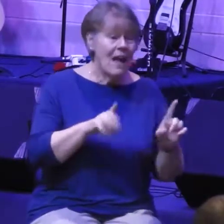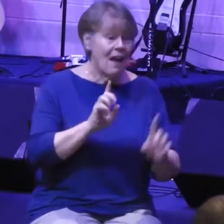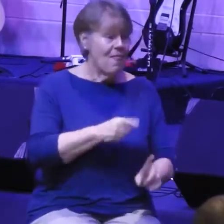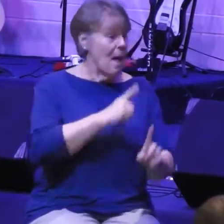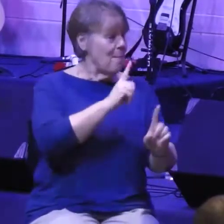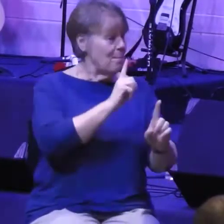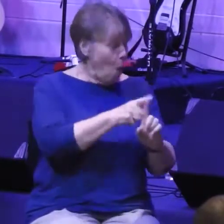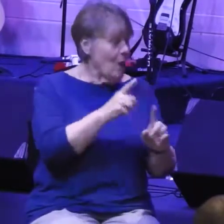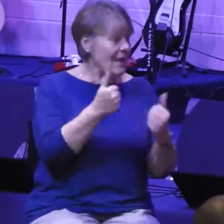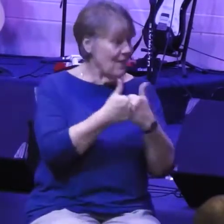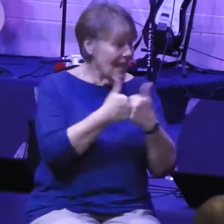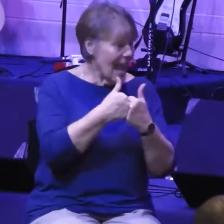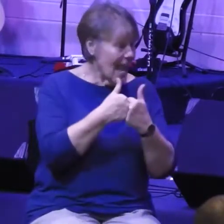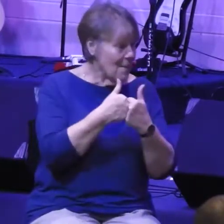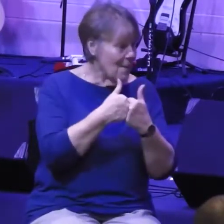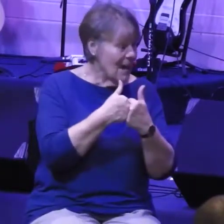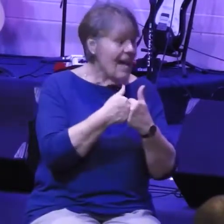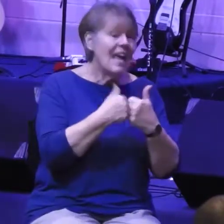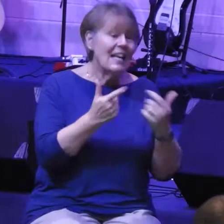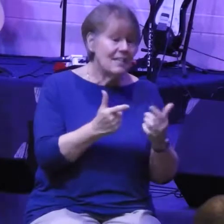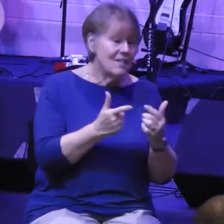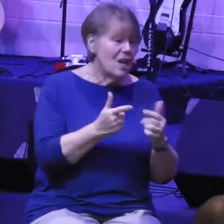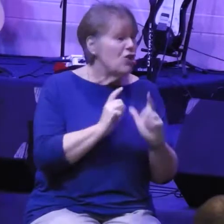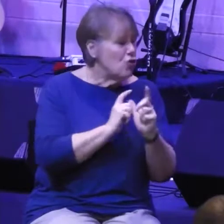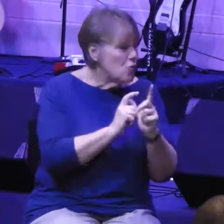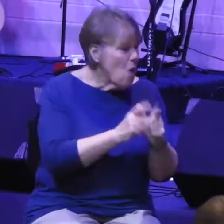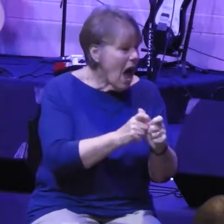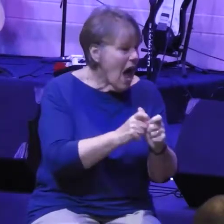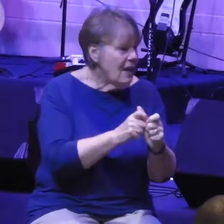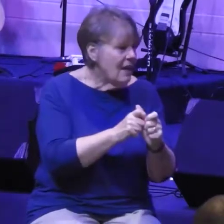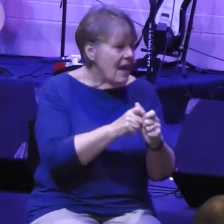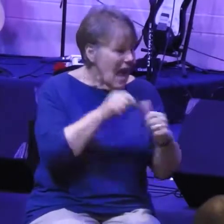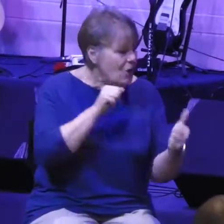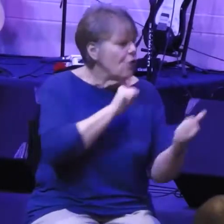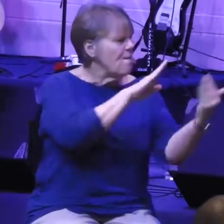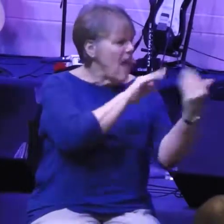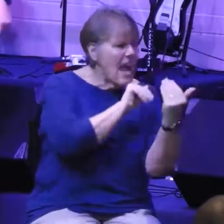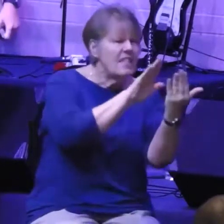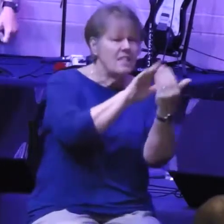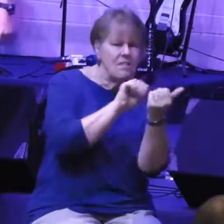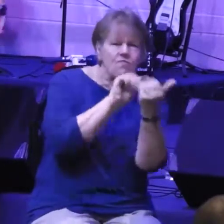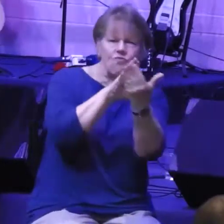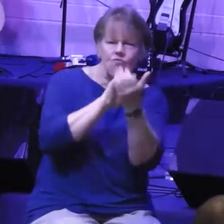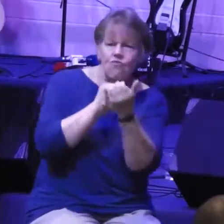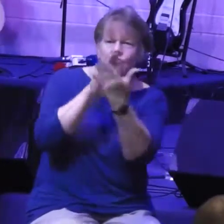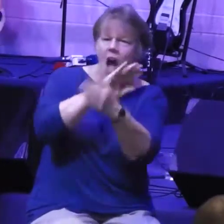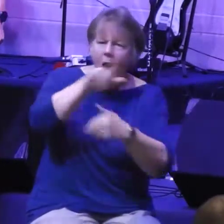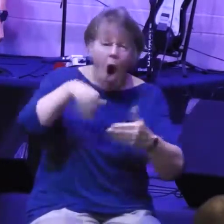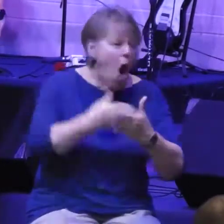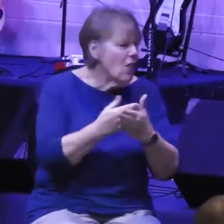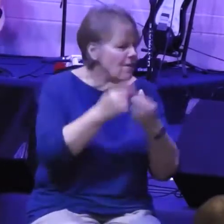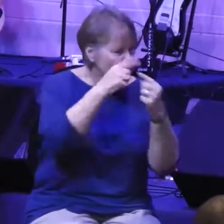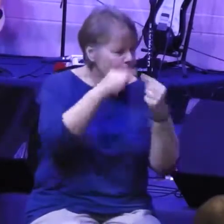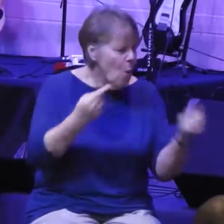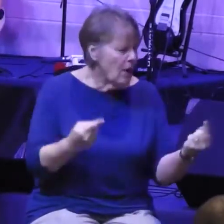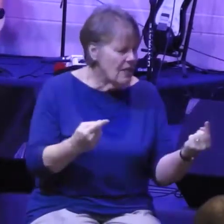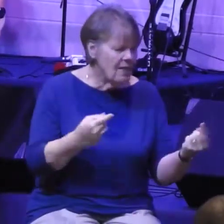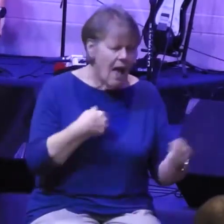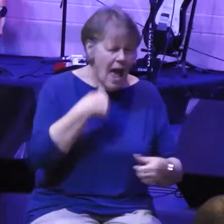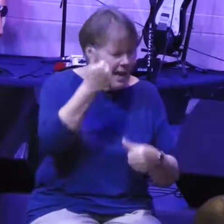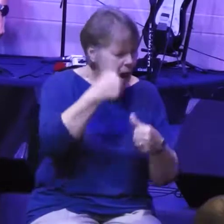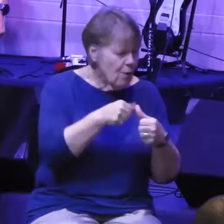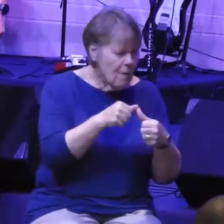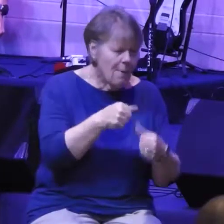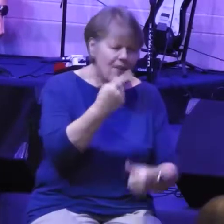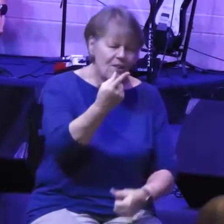game is to run and to face all of your opponents. And I remember Russ Barkley. You guys don't know Russ